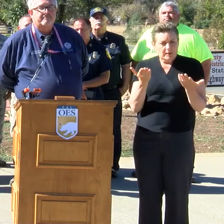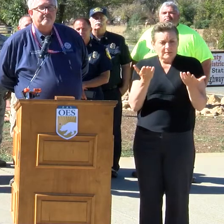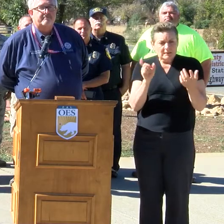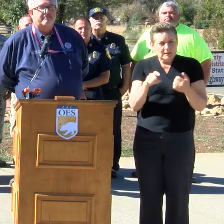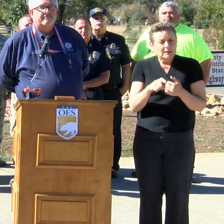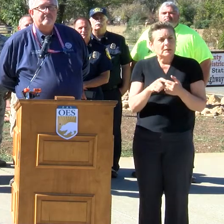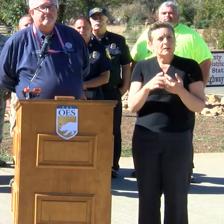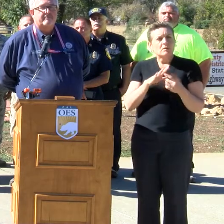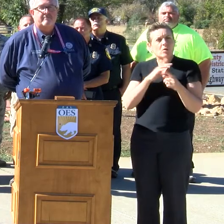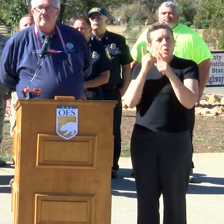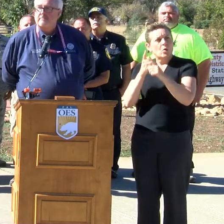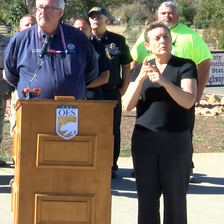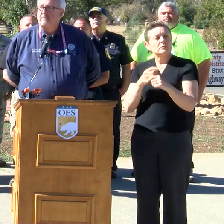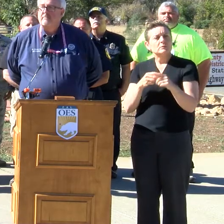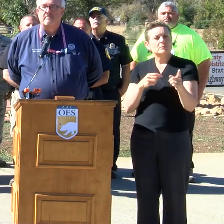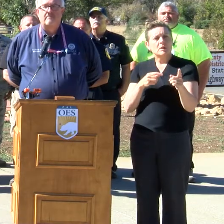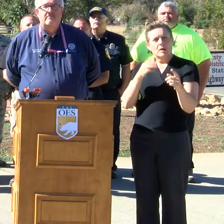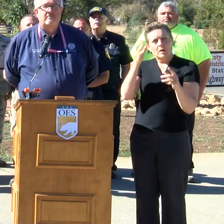go. We have question right here.